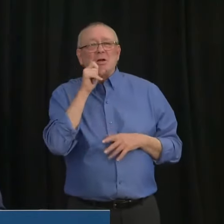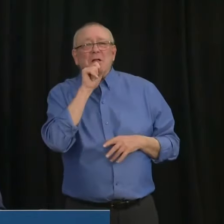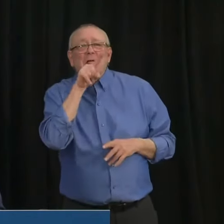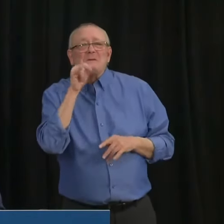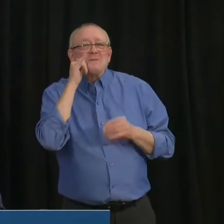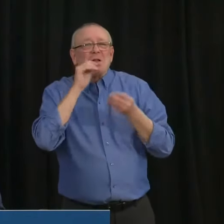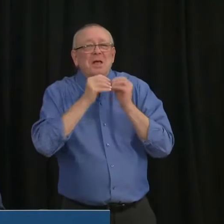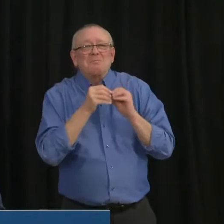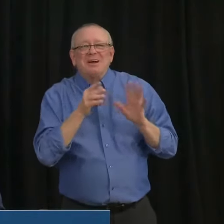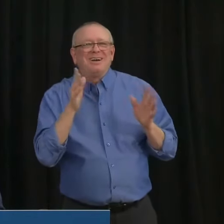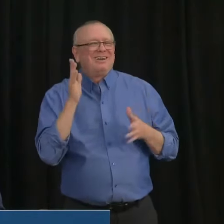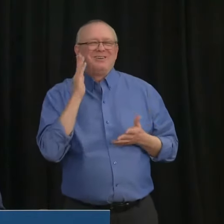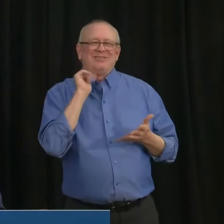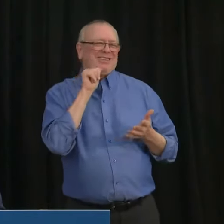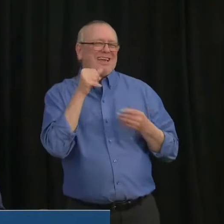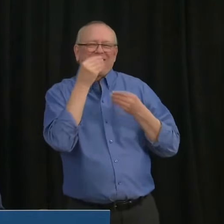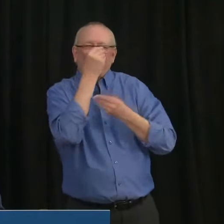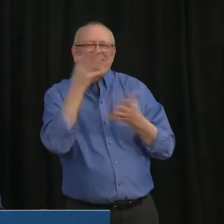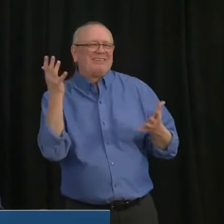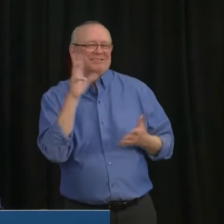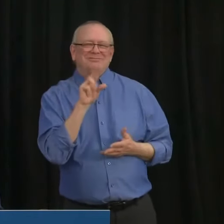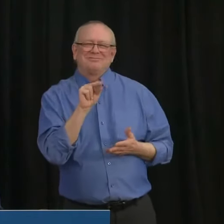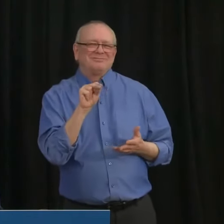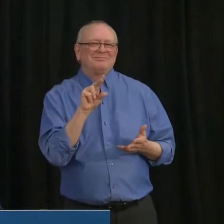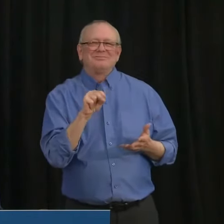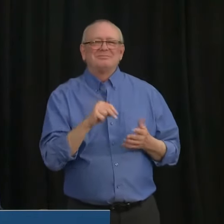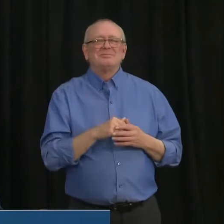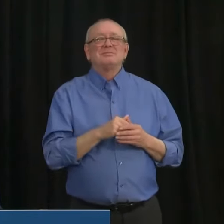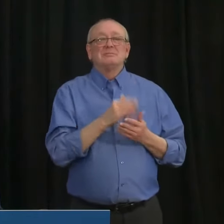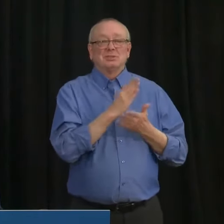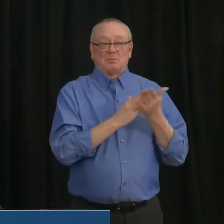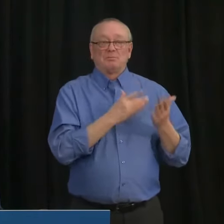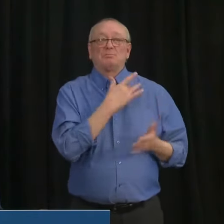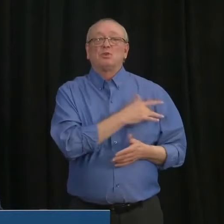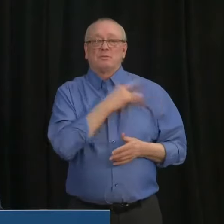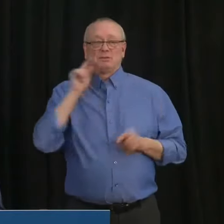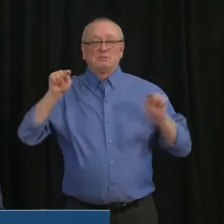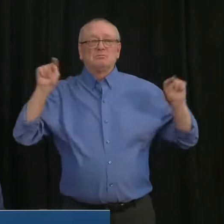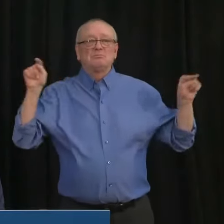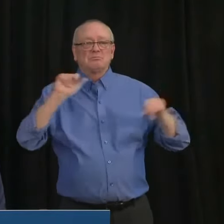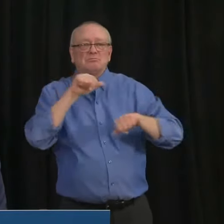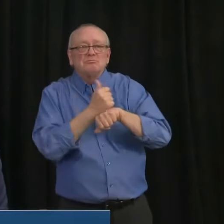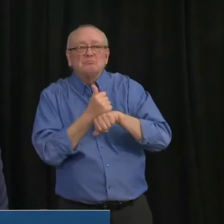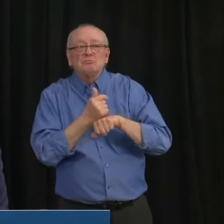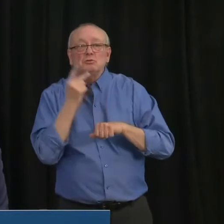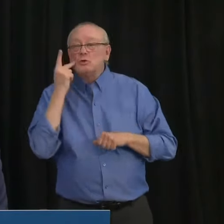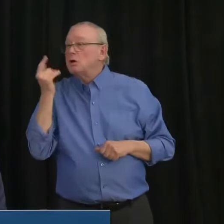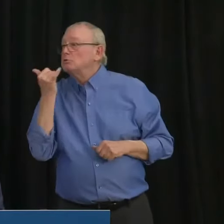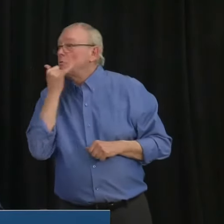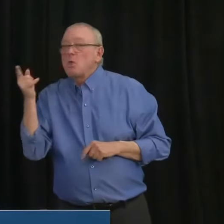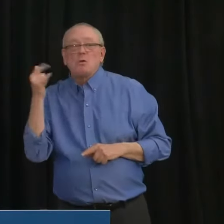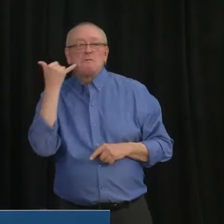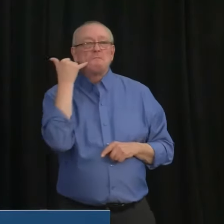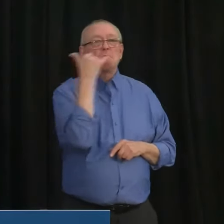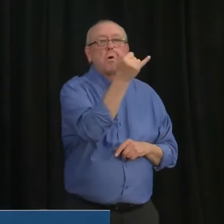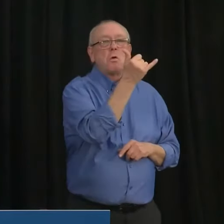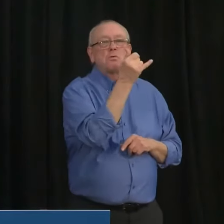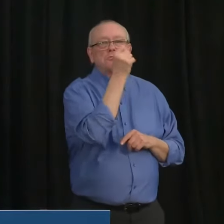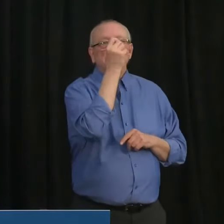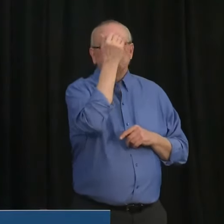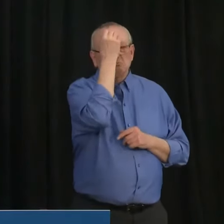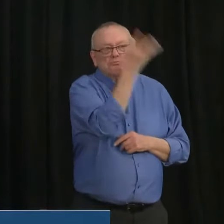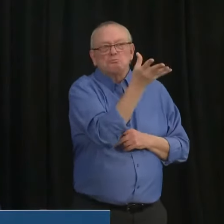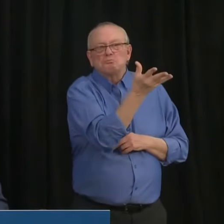Um, we will be expanding the, uh, number of, uh, enforcement officers who are